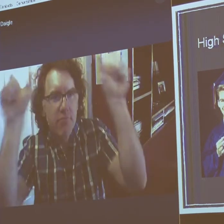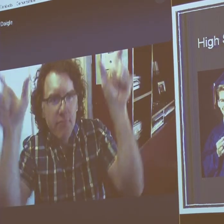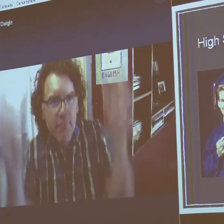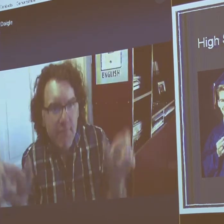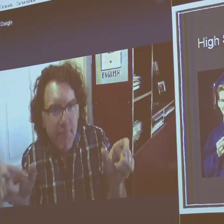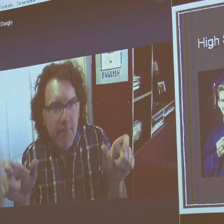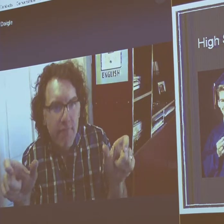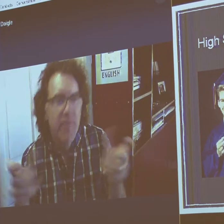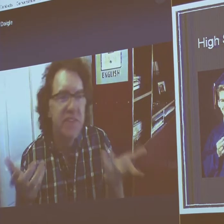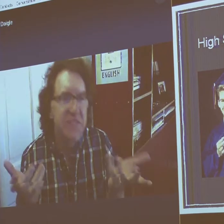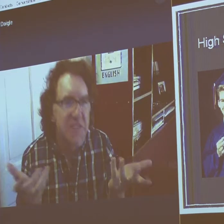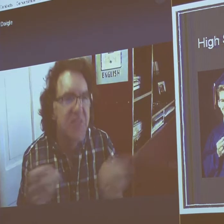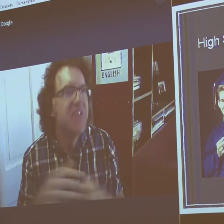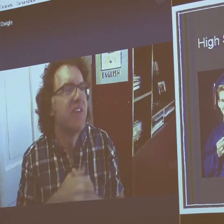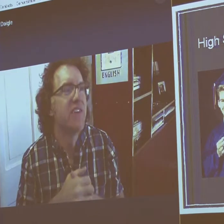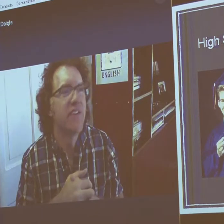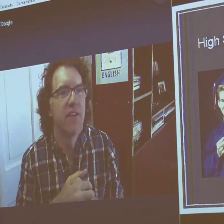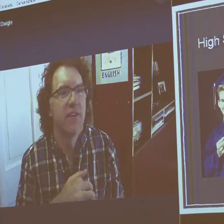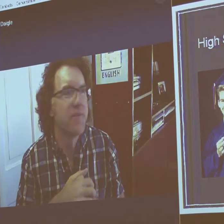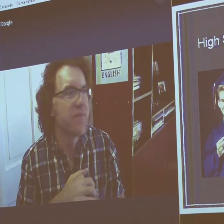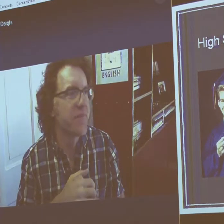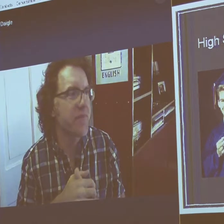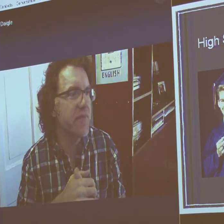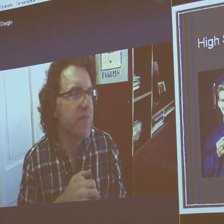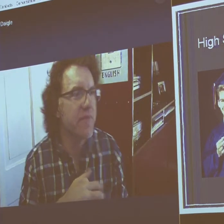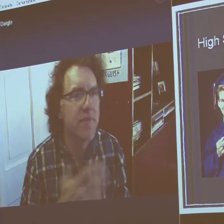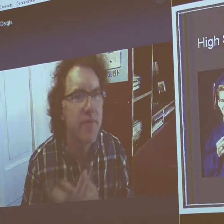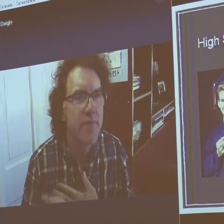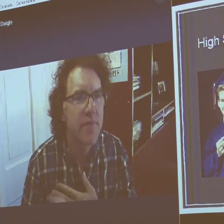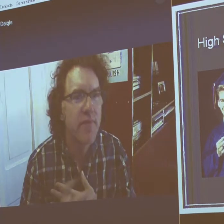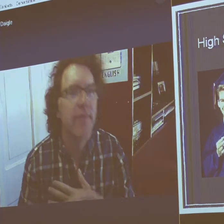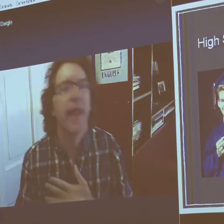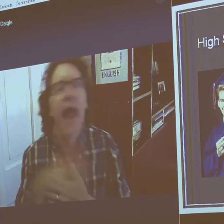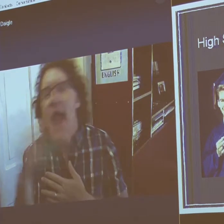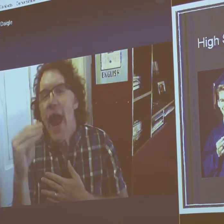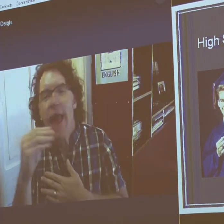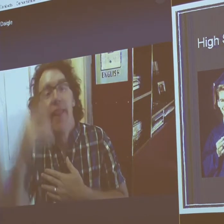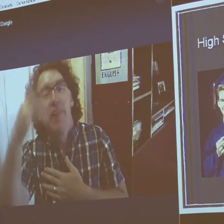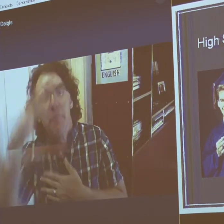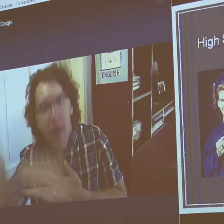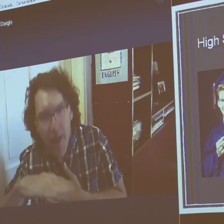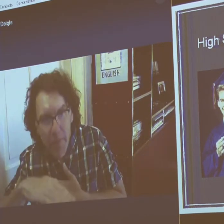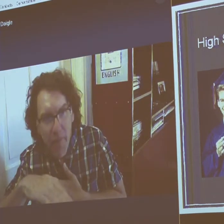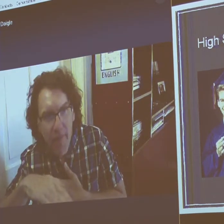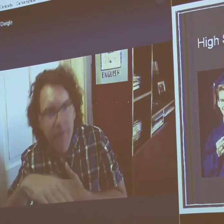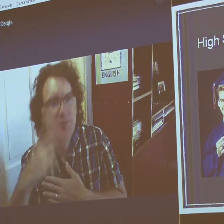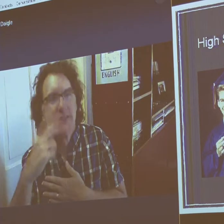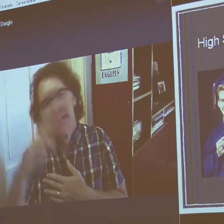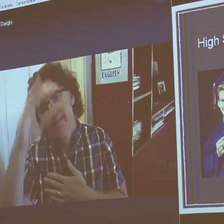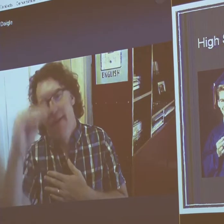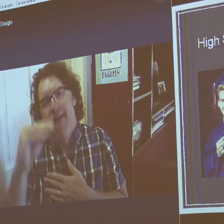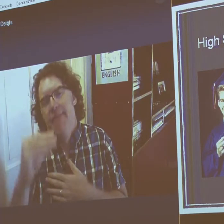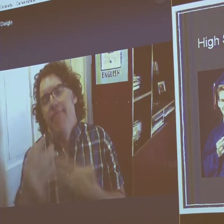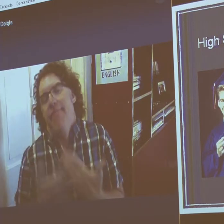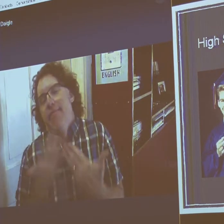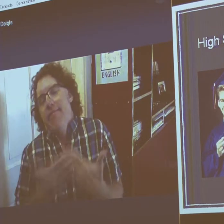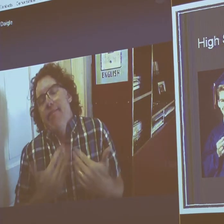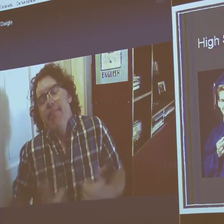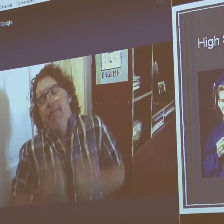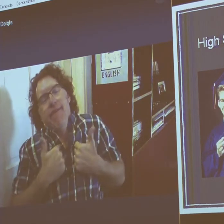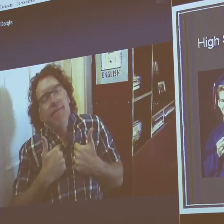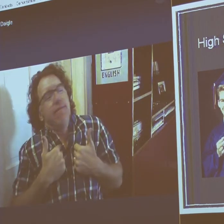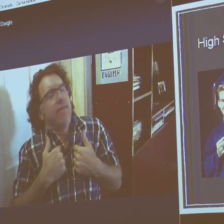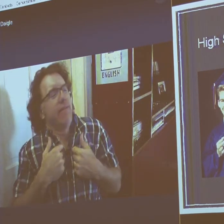cartoon for their opinion section, their opinion article. And then the cartoon